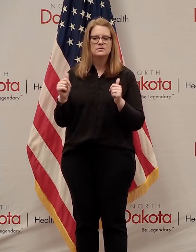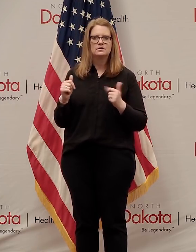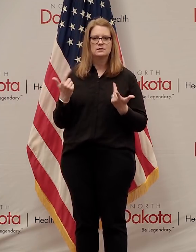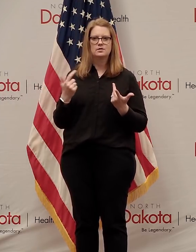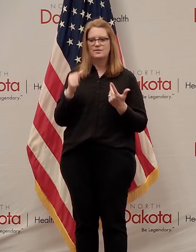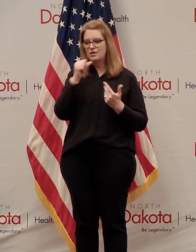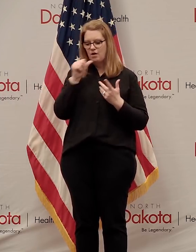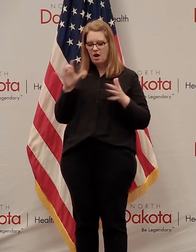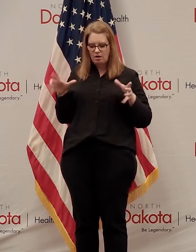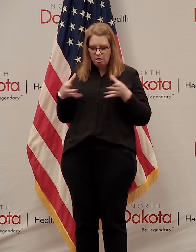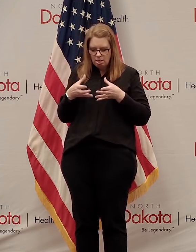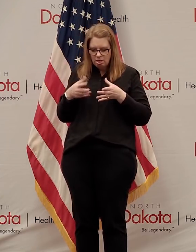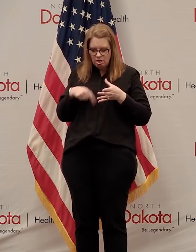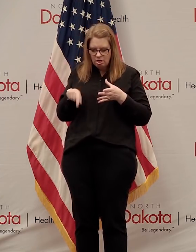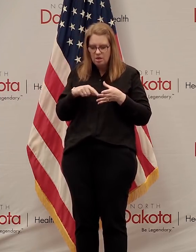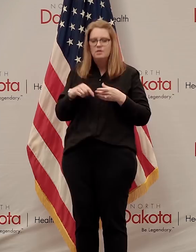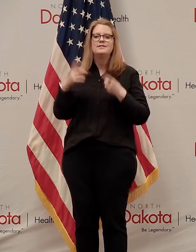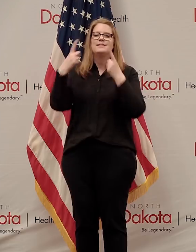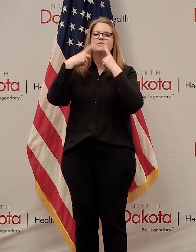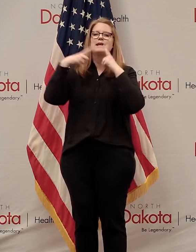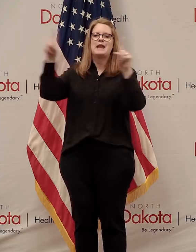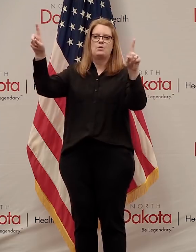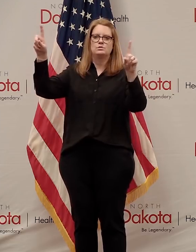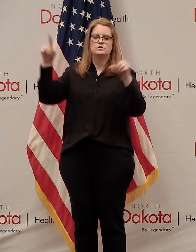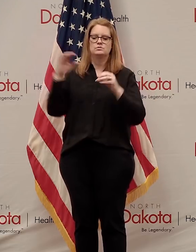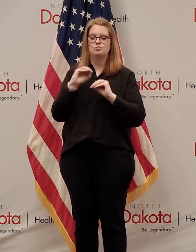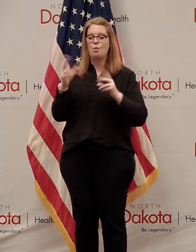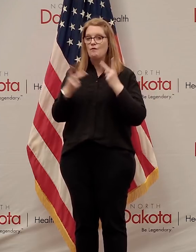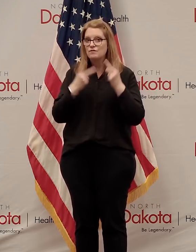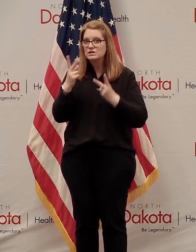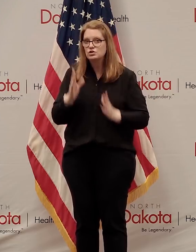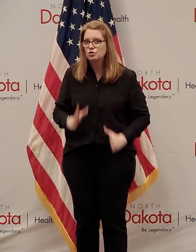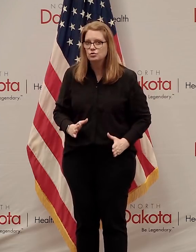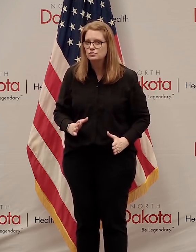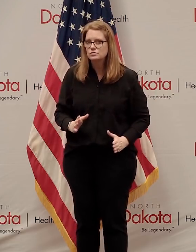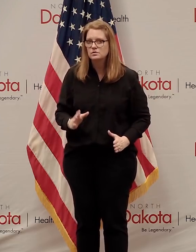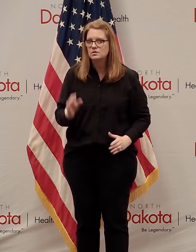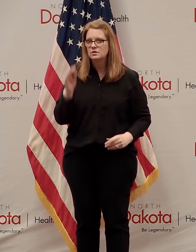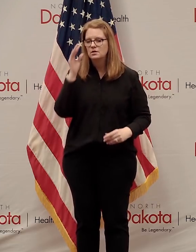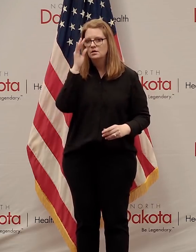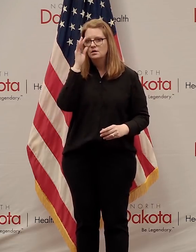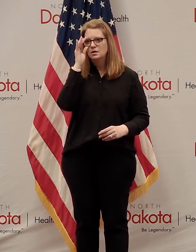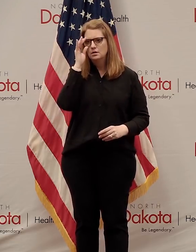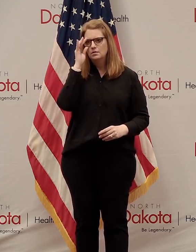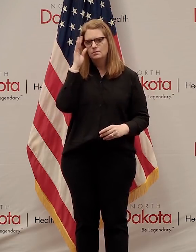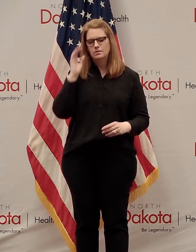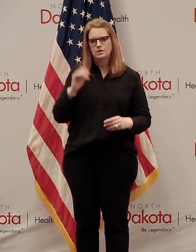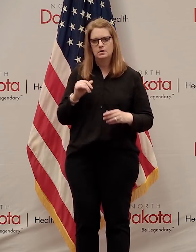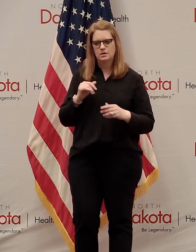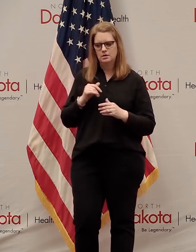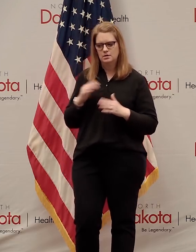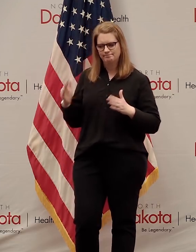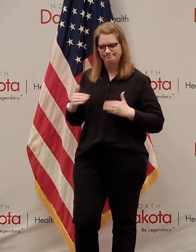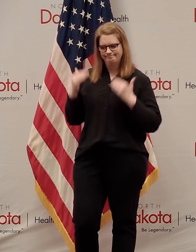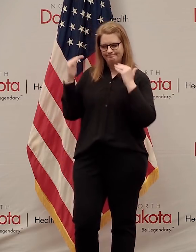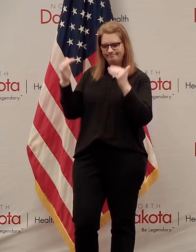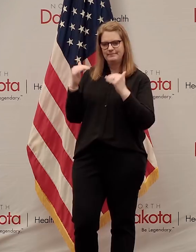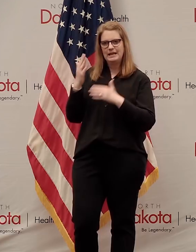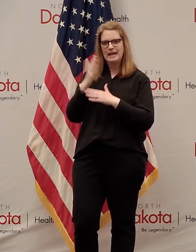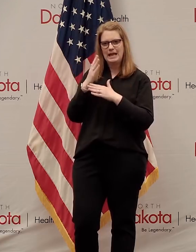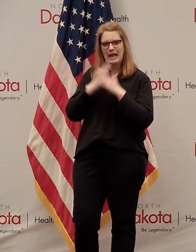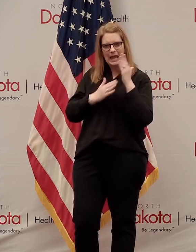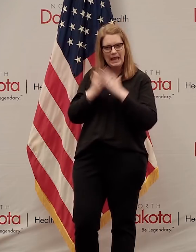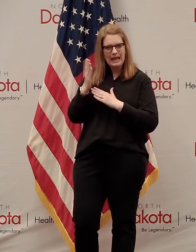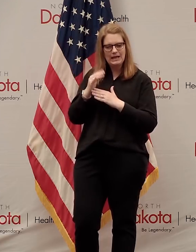building or through a sound system as opposed to group meetings. No visitors are now allowed in the facilities. They've dialed up hand hygiene